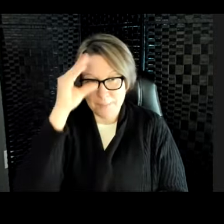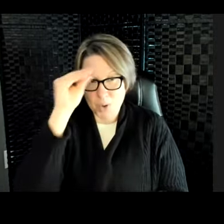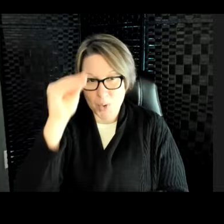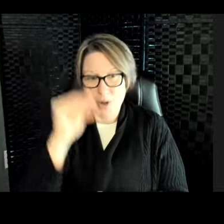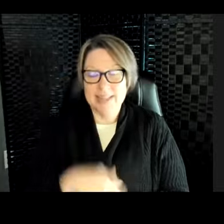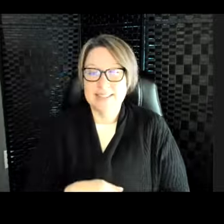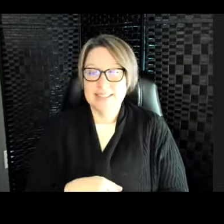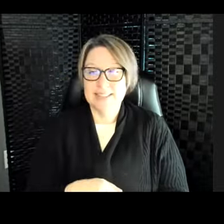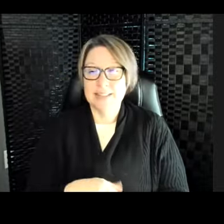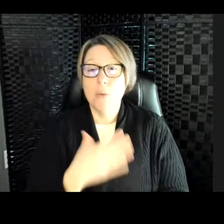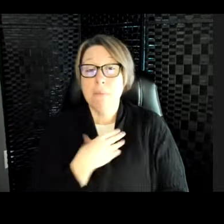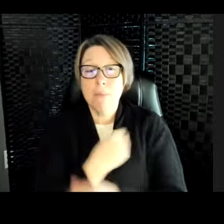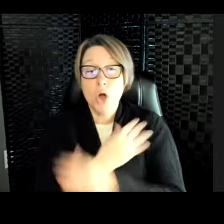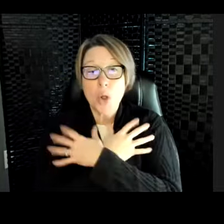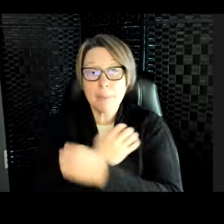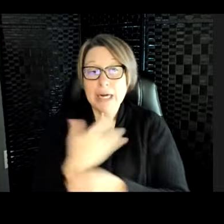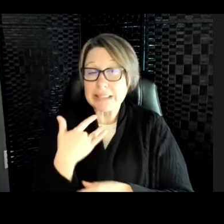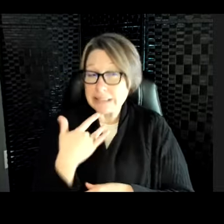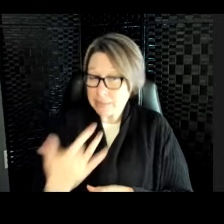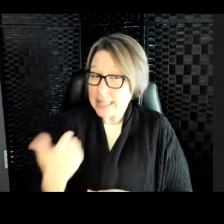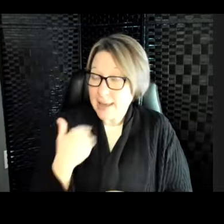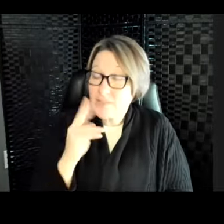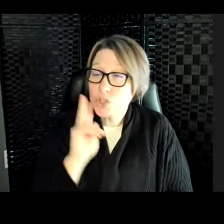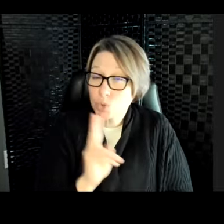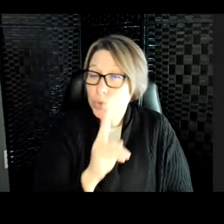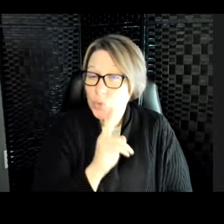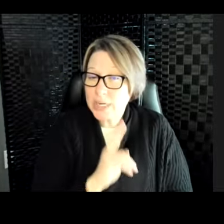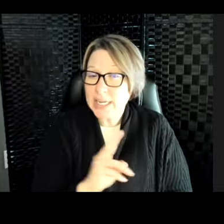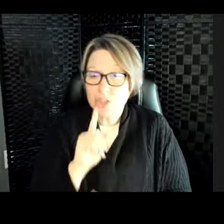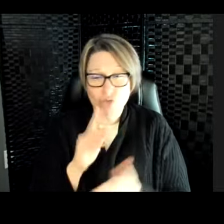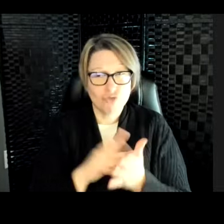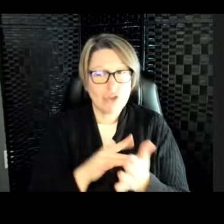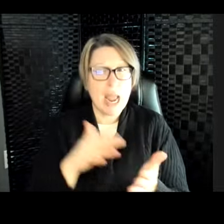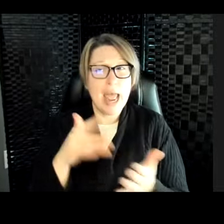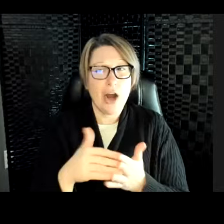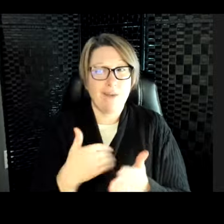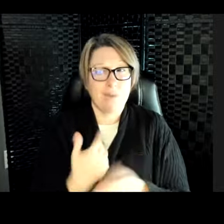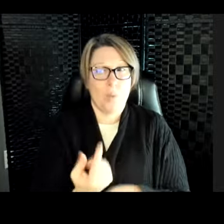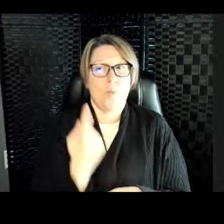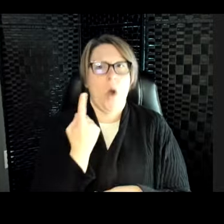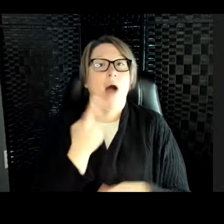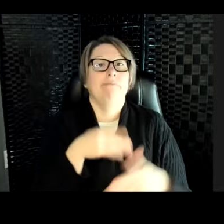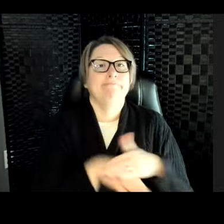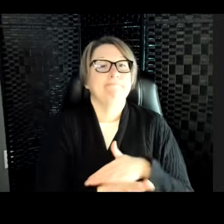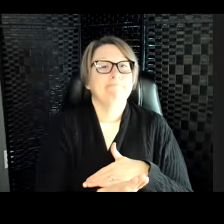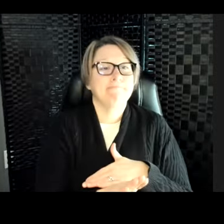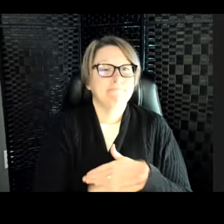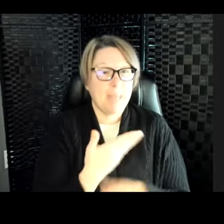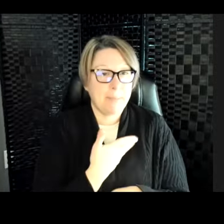usually have twins. It's rare for them to have one birth at a time. How